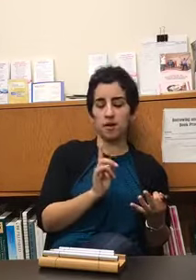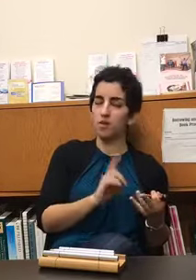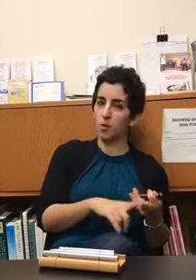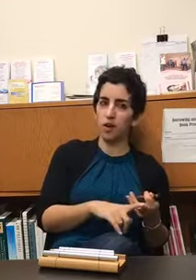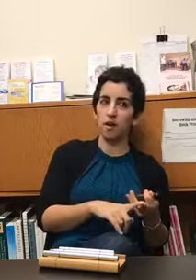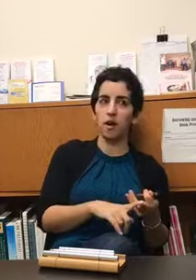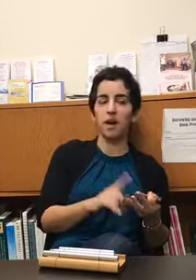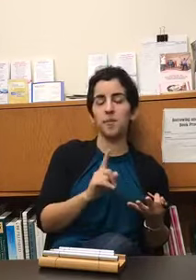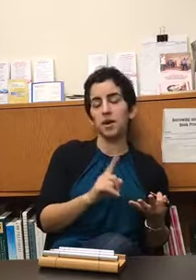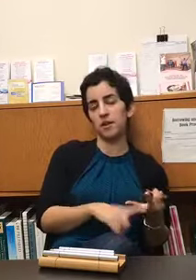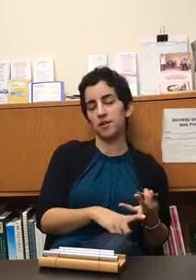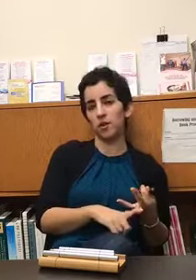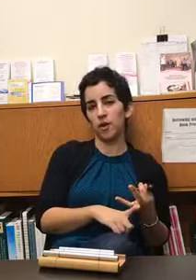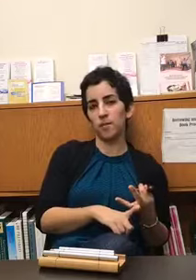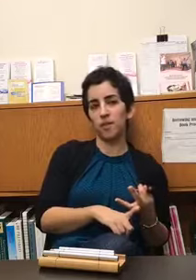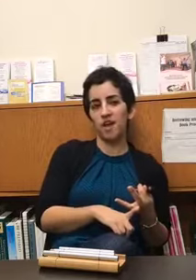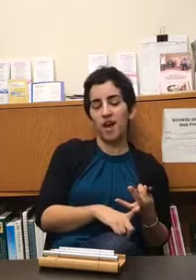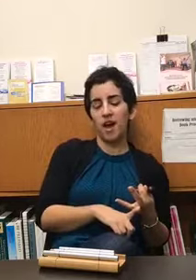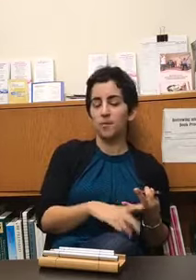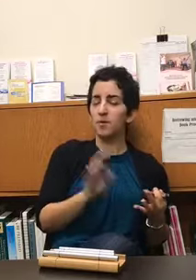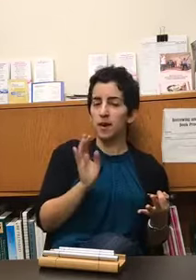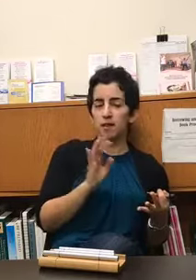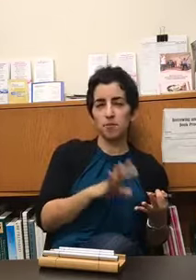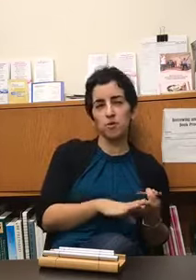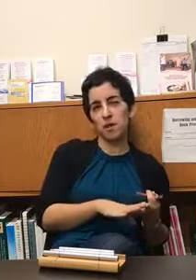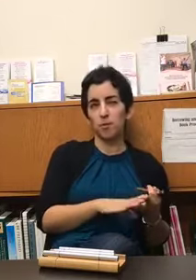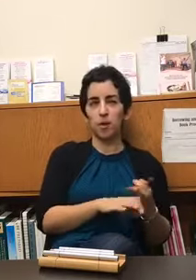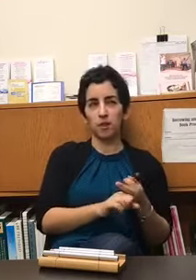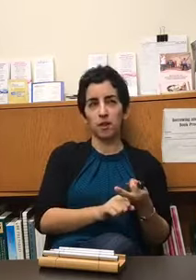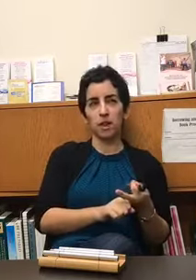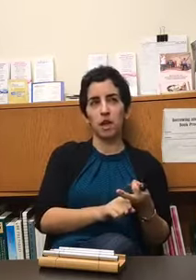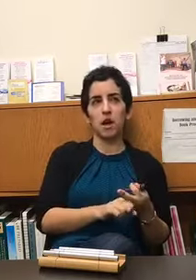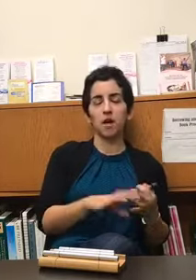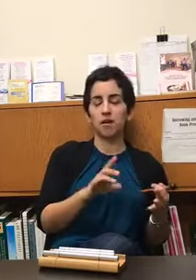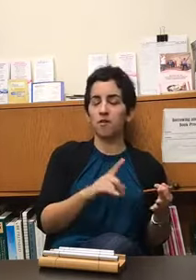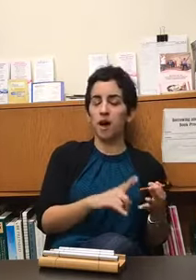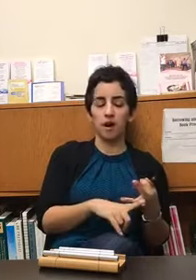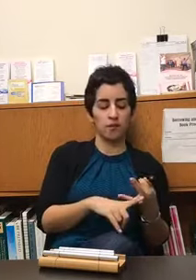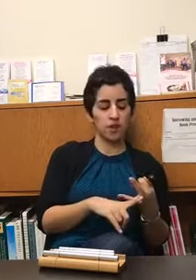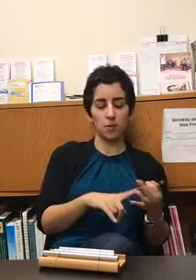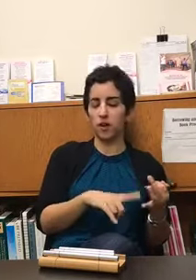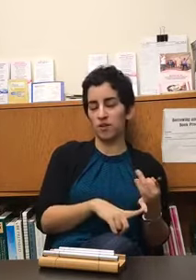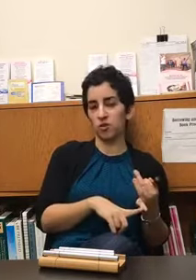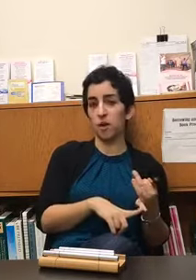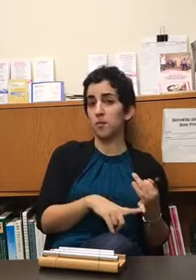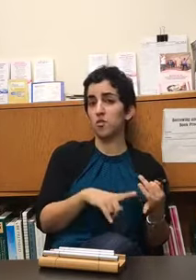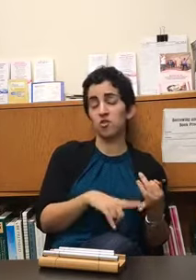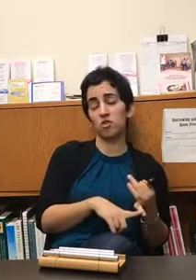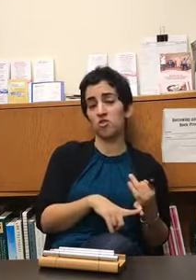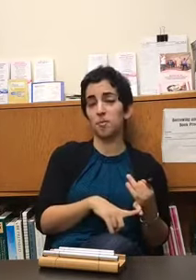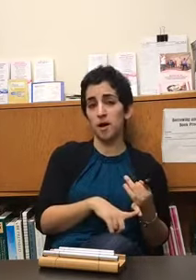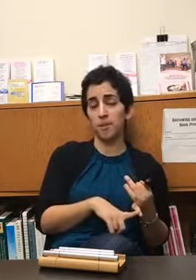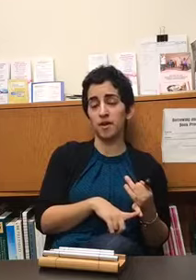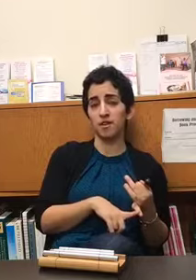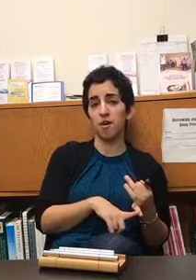twitter and i'm on instagram i'm spending the most time probably lately on uh facebook and instagram if you just search mayabenatar